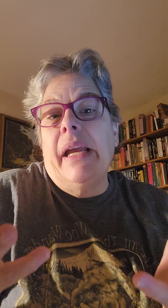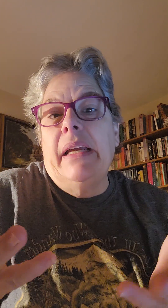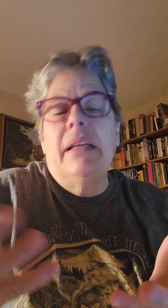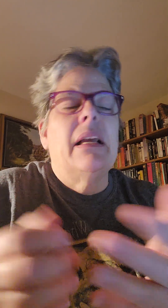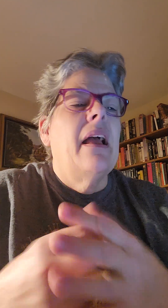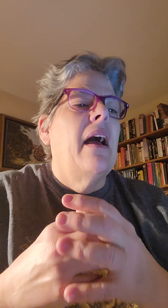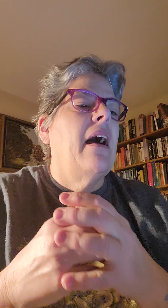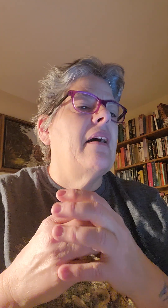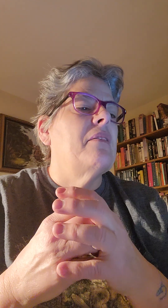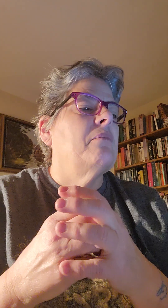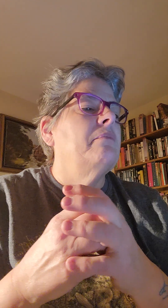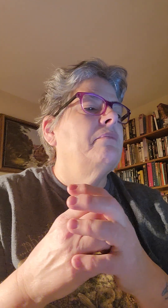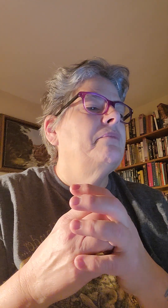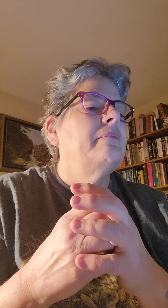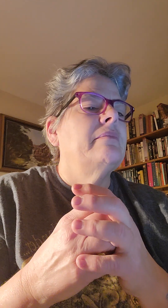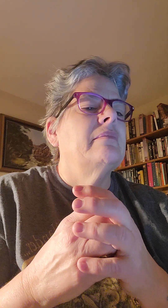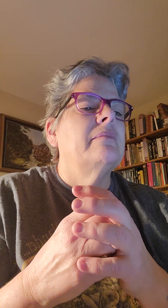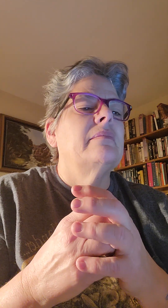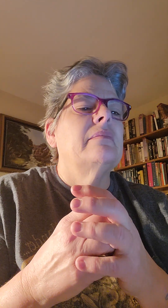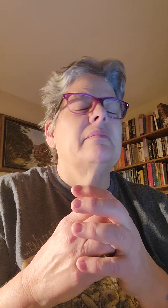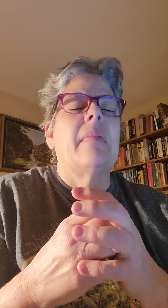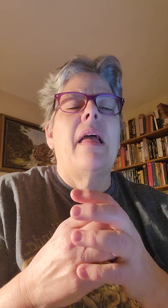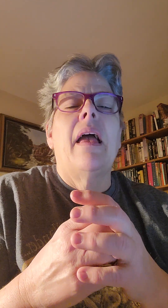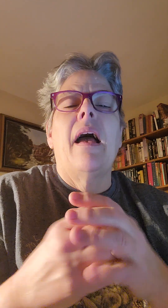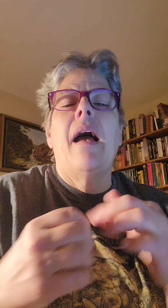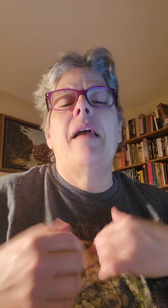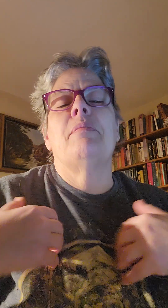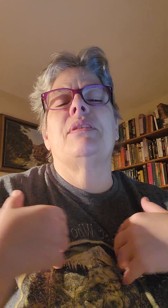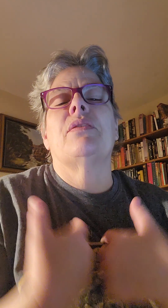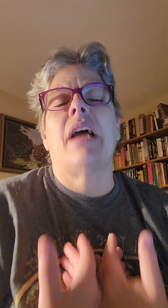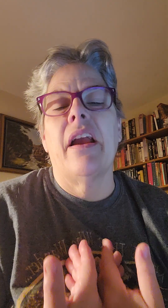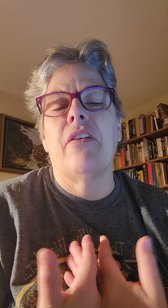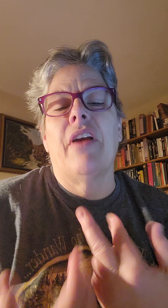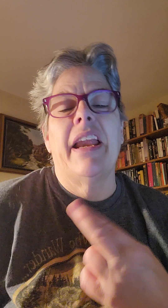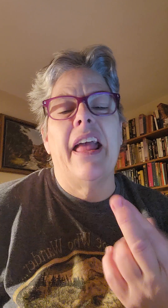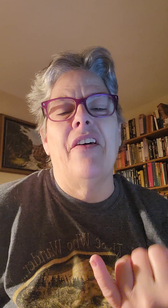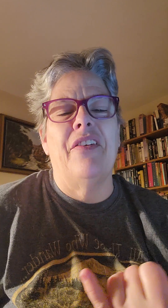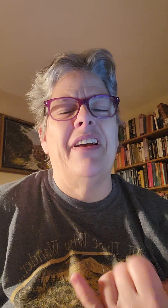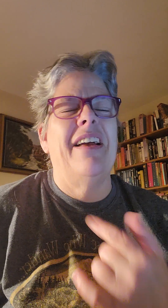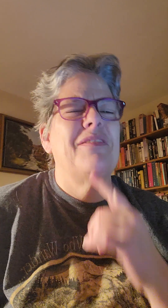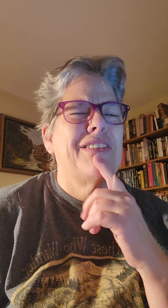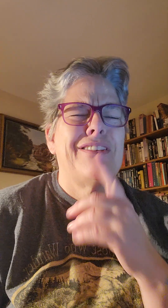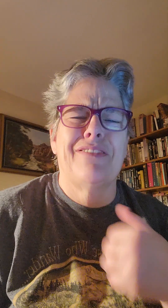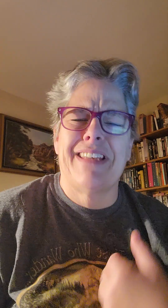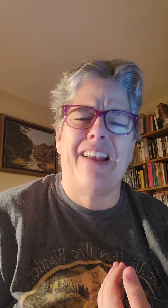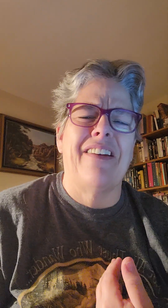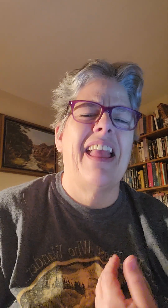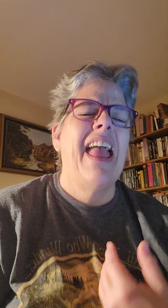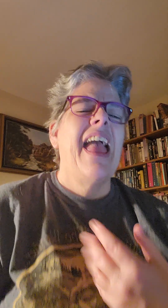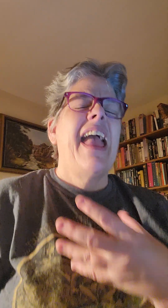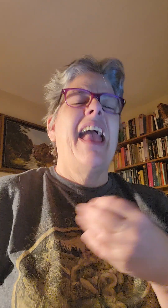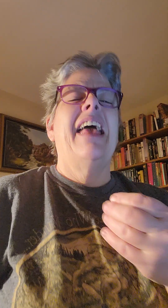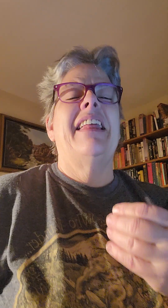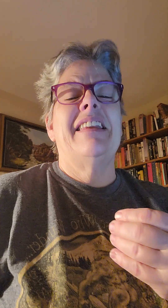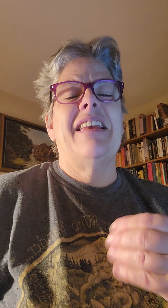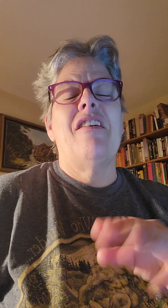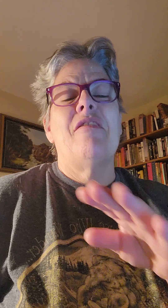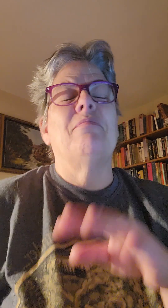um, I am so tired right now. I'm so tired and, um,